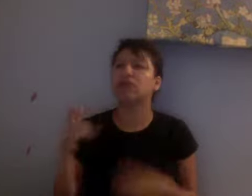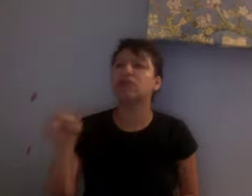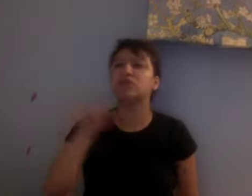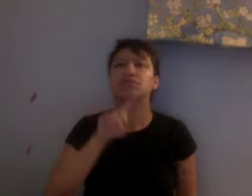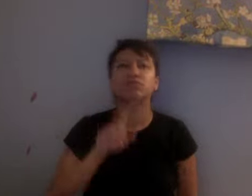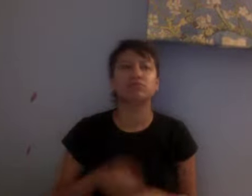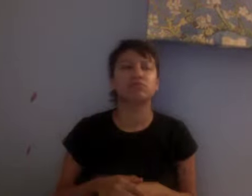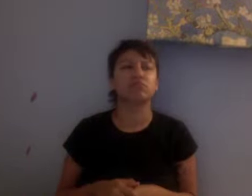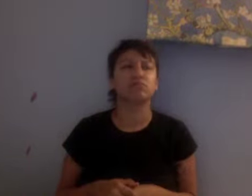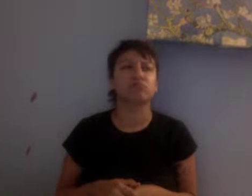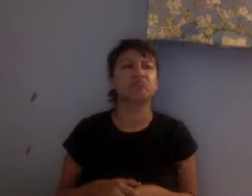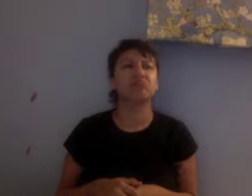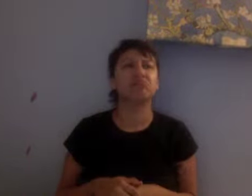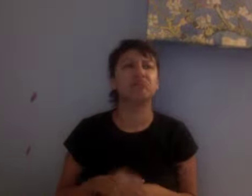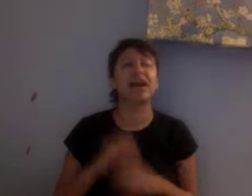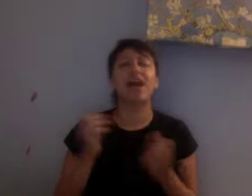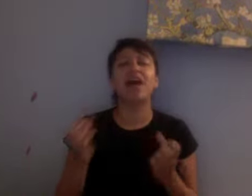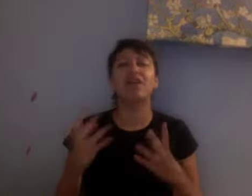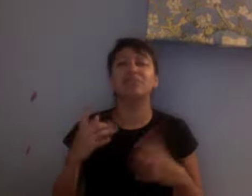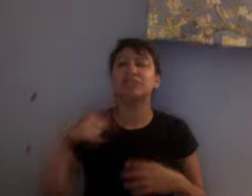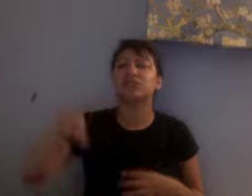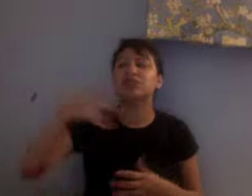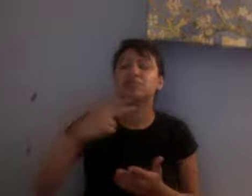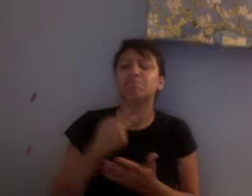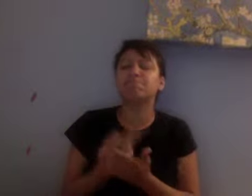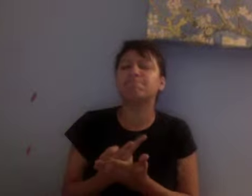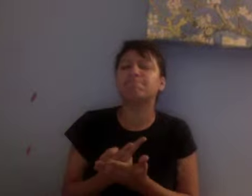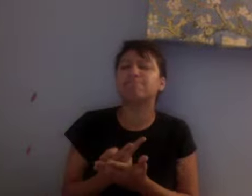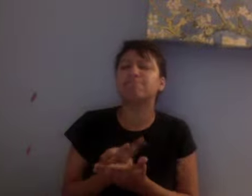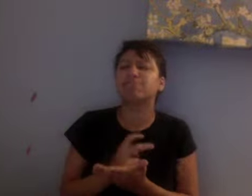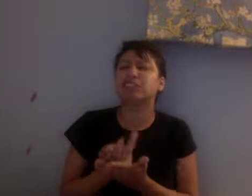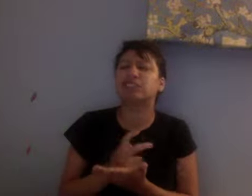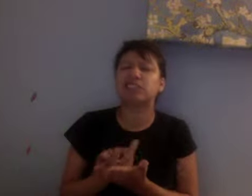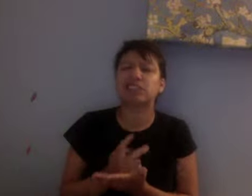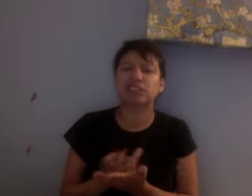Do think that's stress related? Potentially. What are you thinking about while you're tossing and turning?